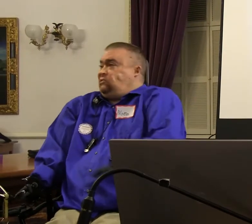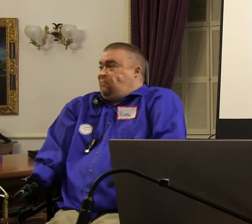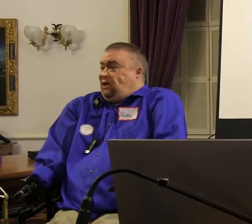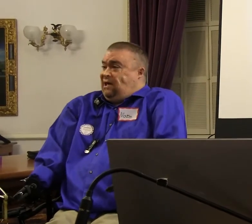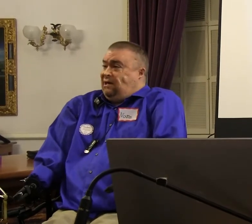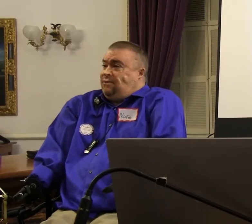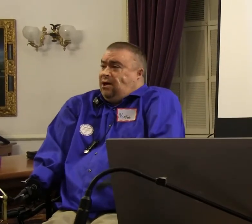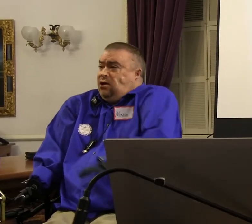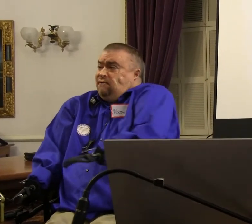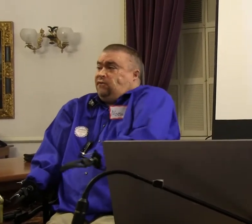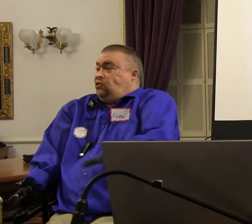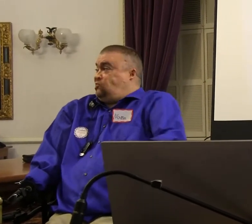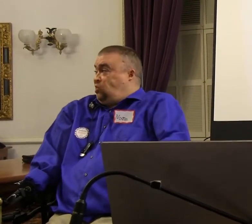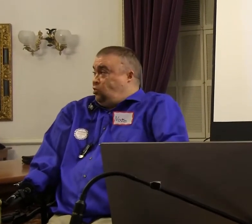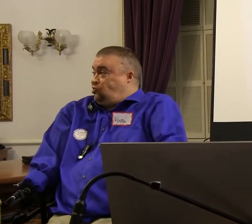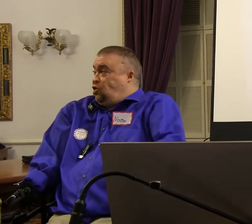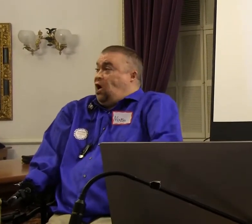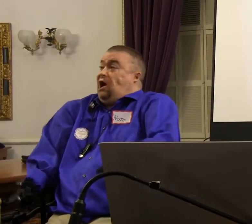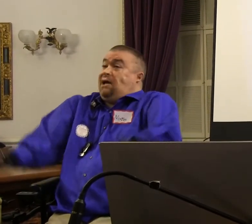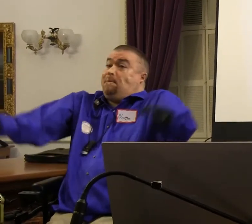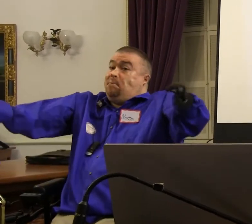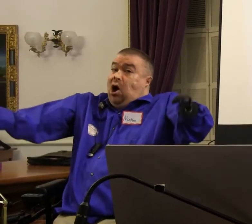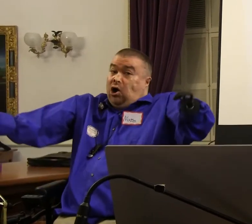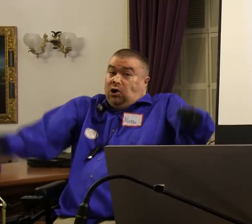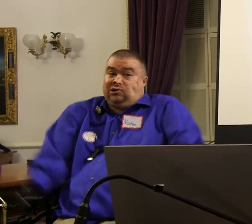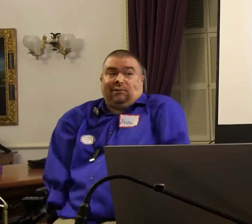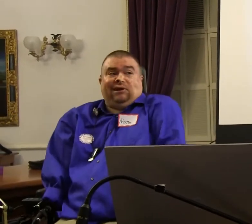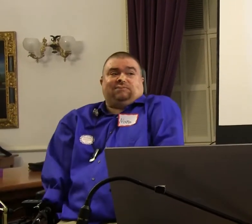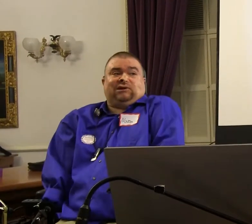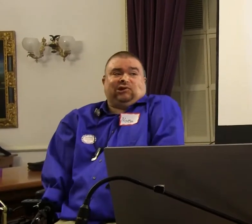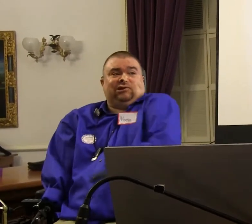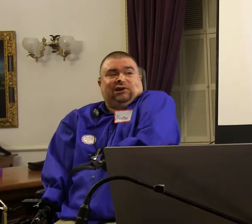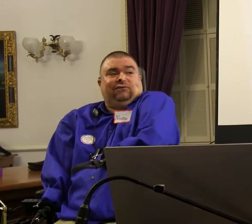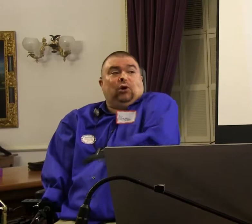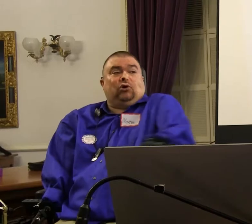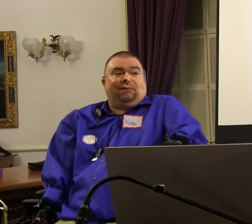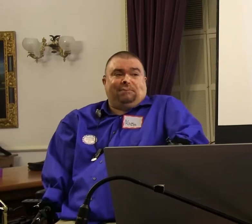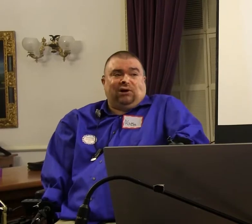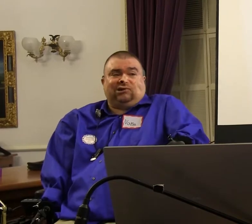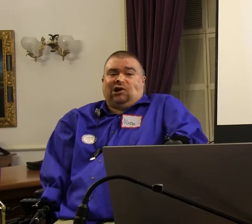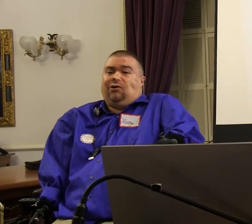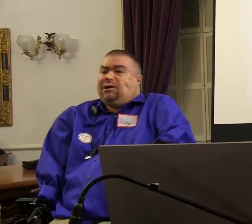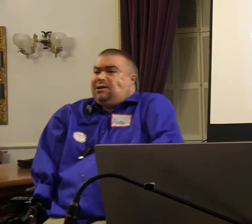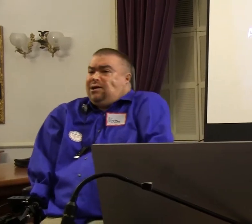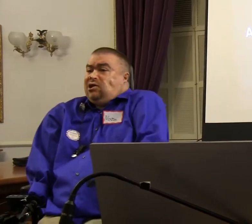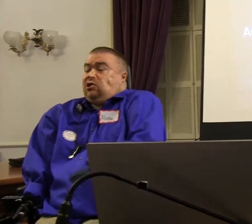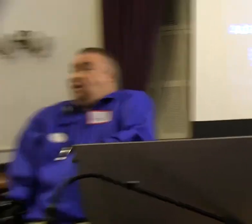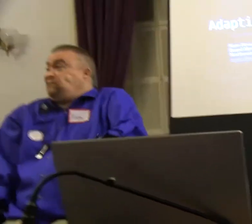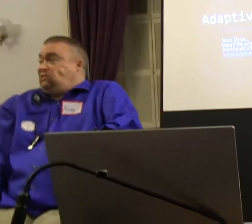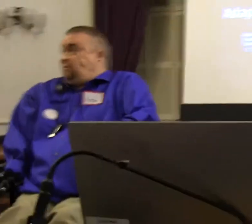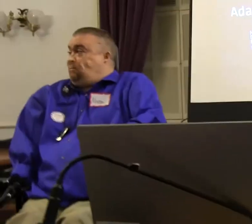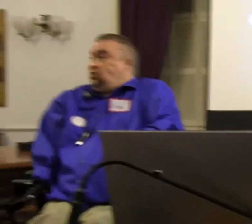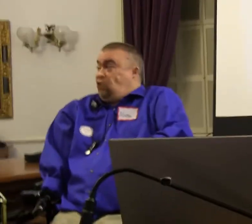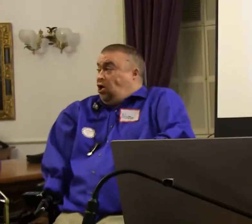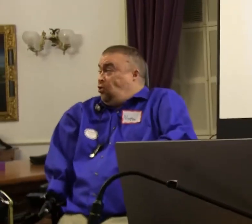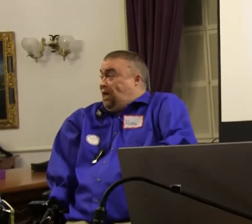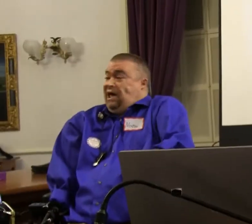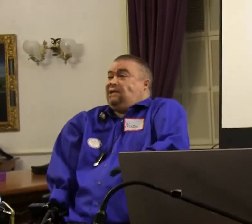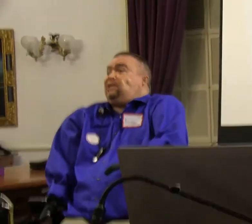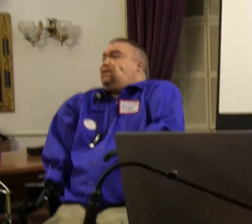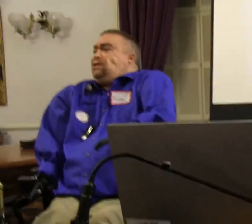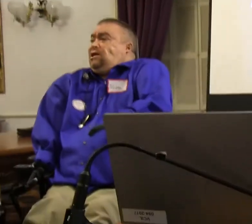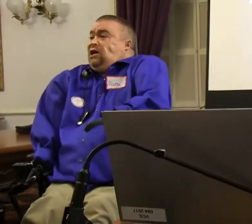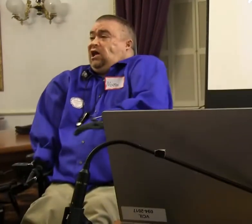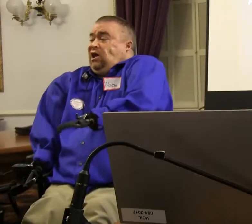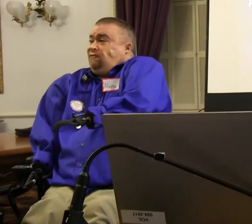people are participating in. Full disclosure, I borrowed some of these pictures of local people. So, you might see people you know.